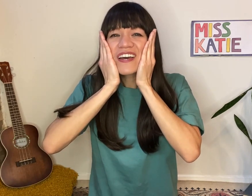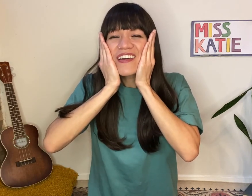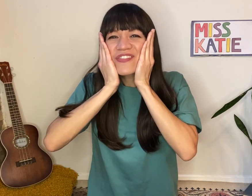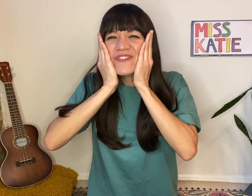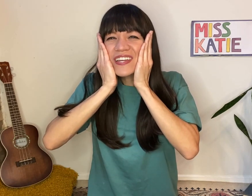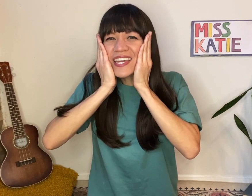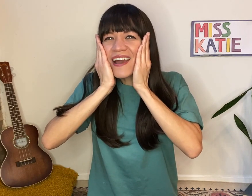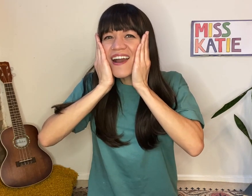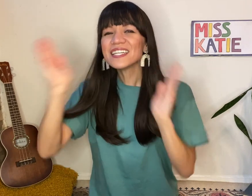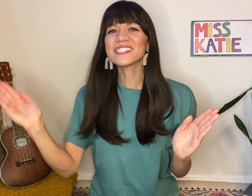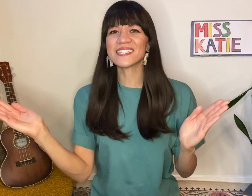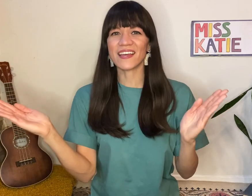three, unstick!